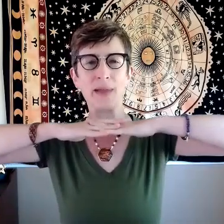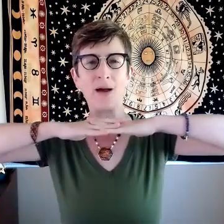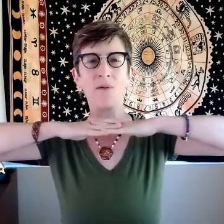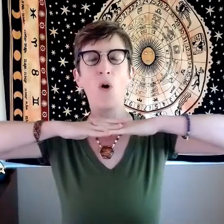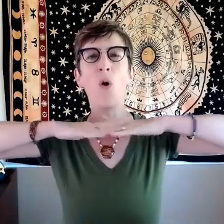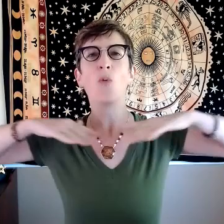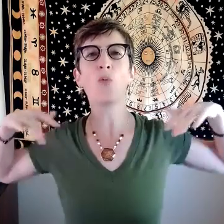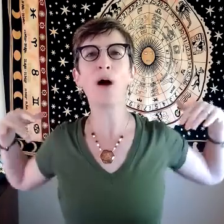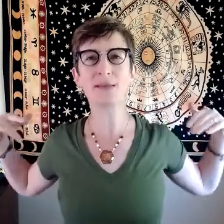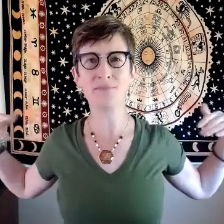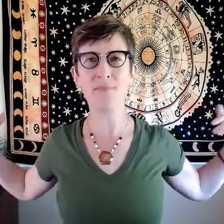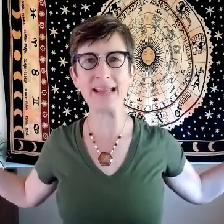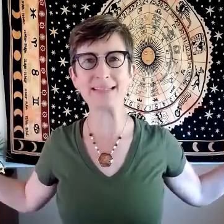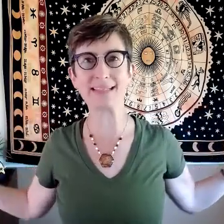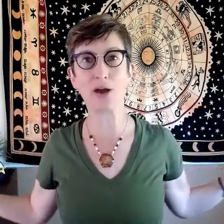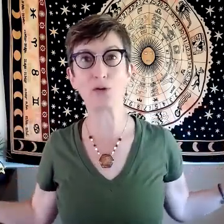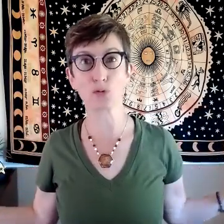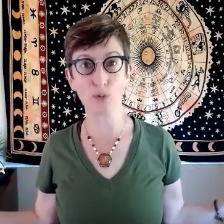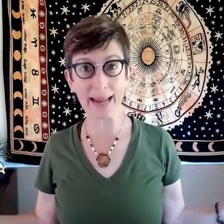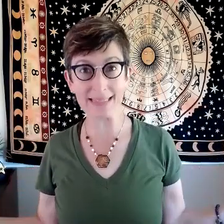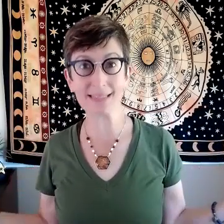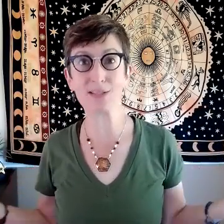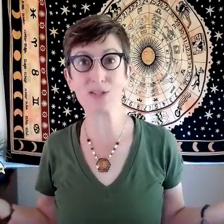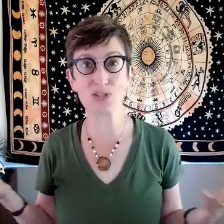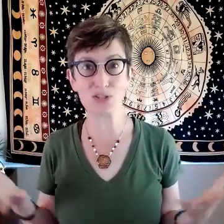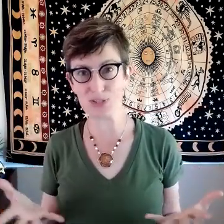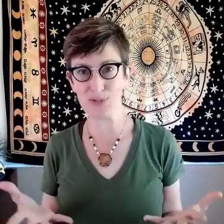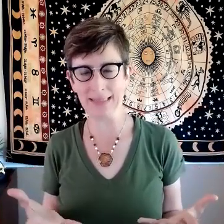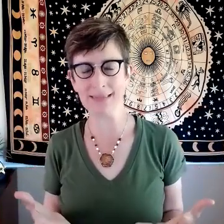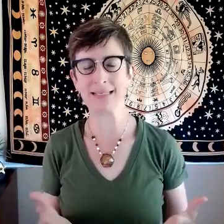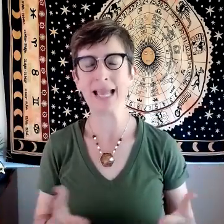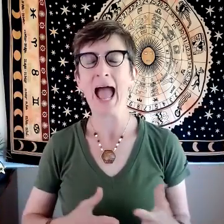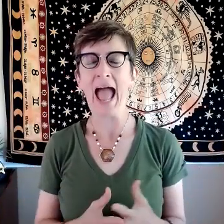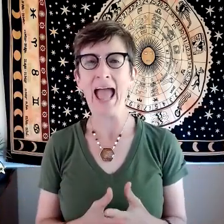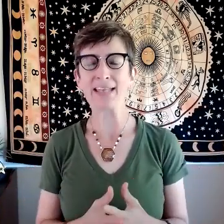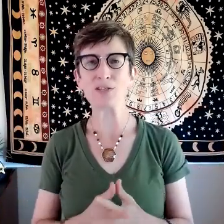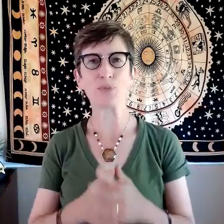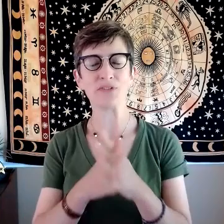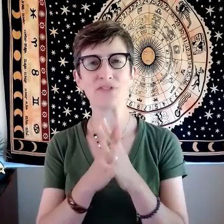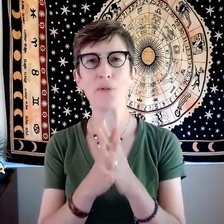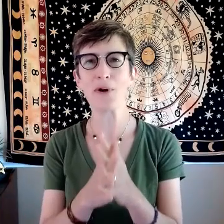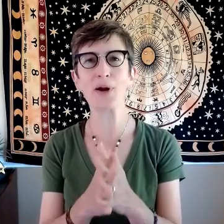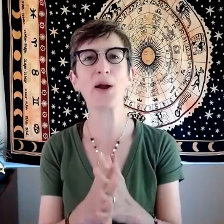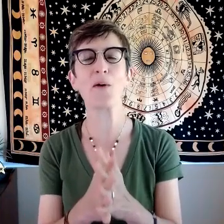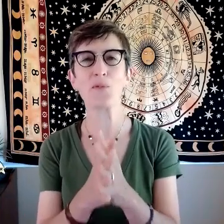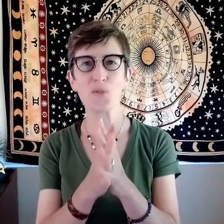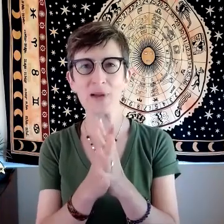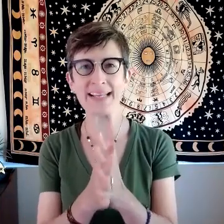about what makes a great student and before we